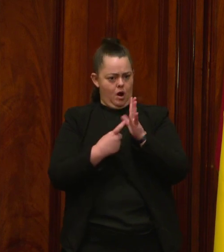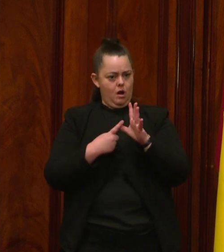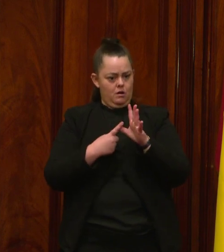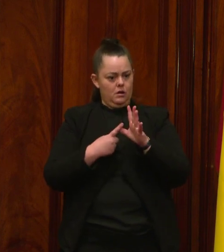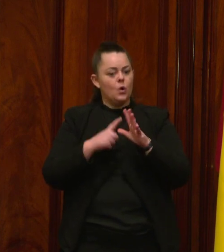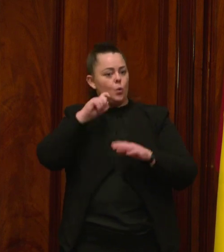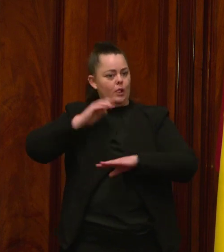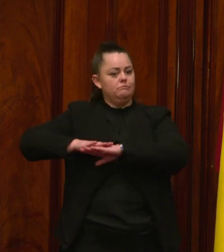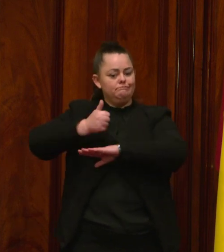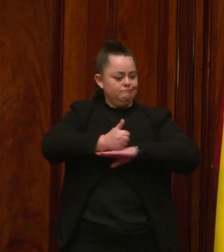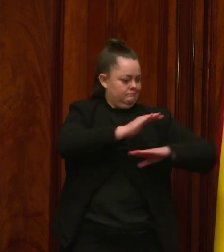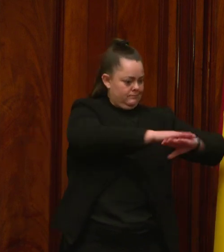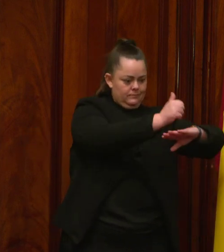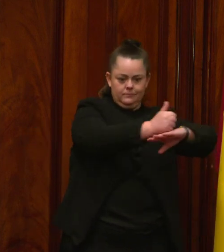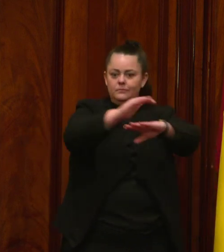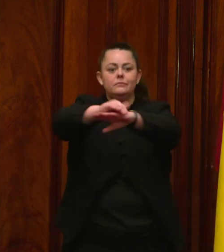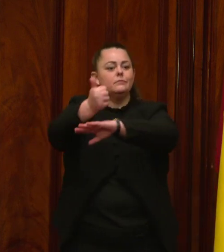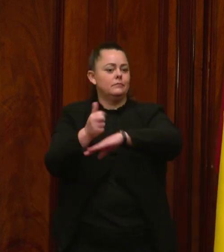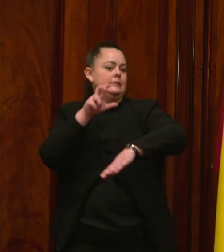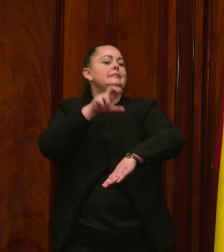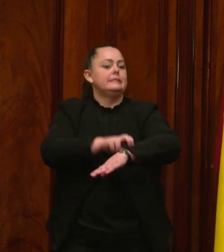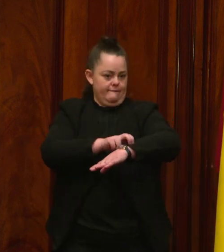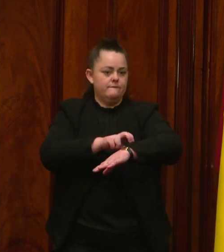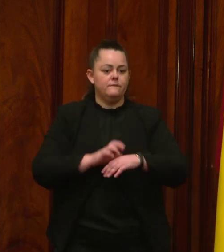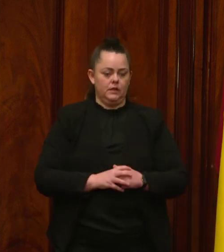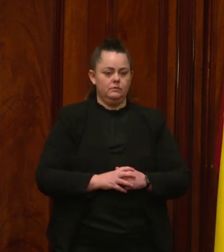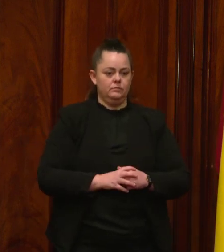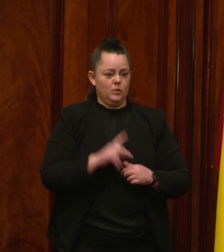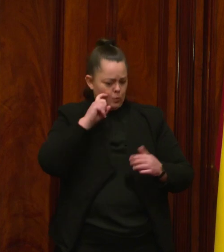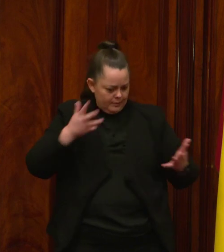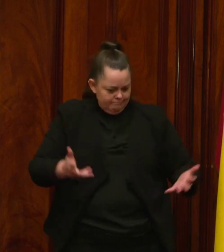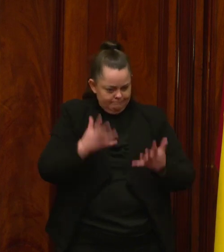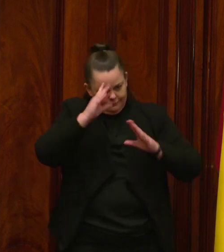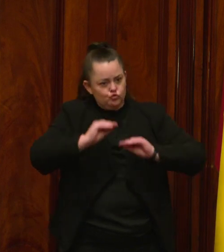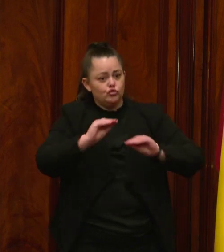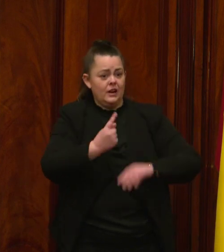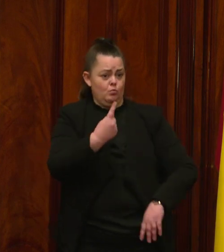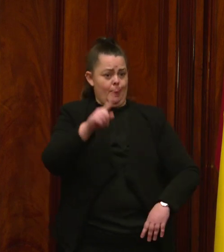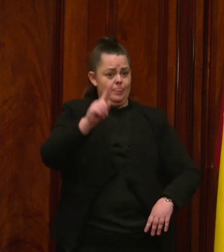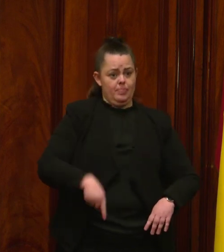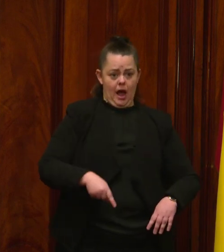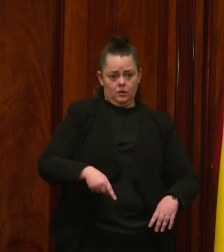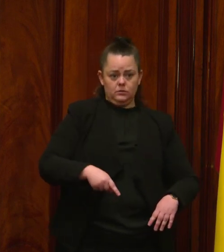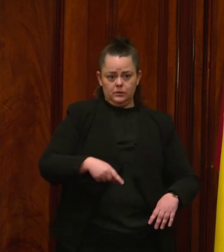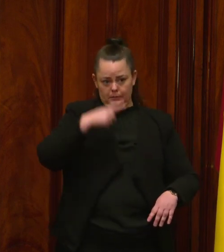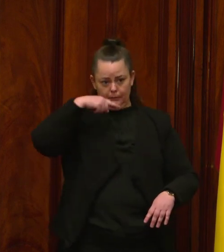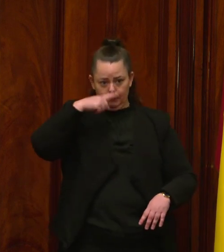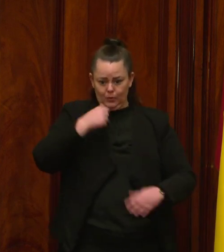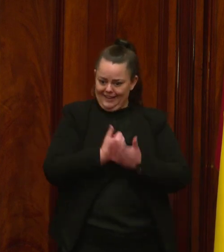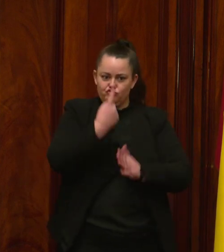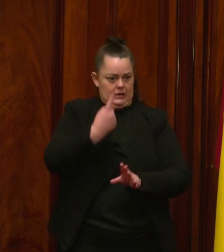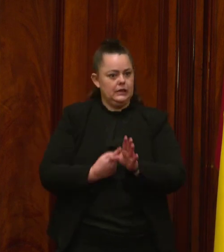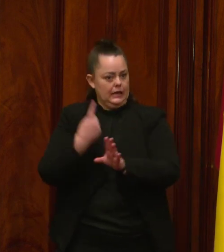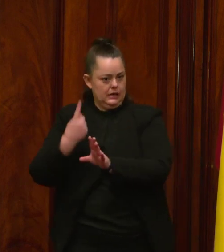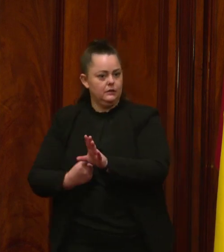Excellence. The centres will be able to train, retrain and upskill 1,000 apprentices and workers in every year across the